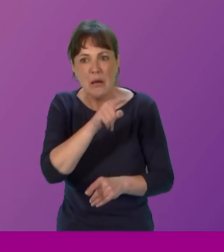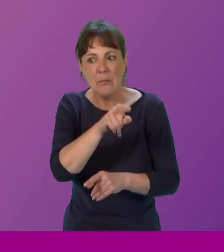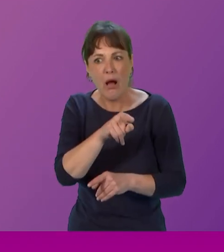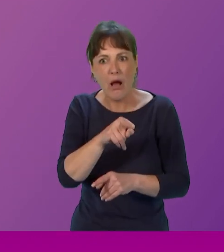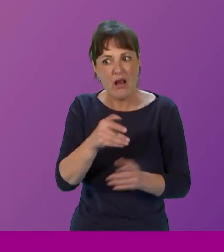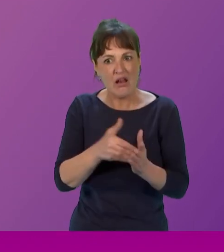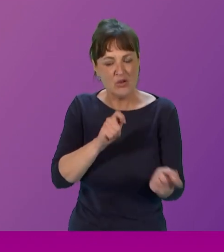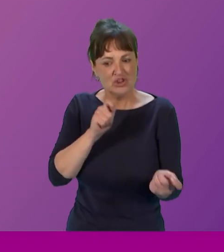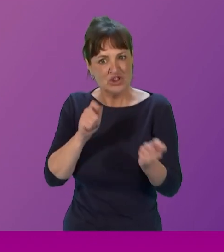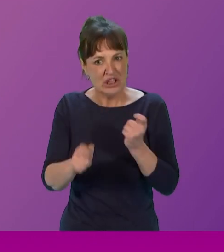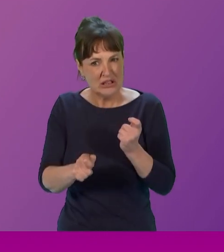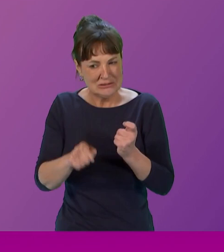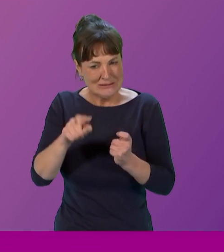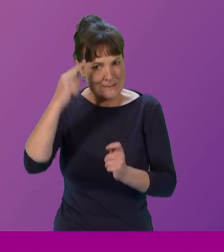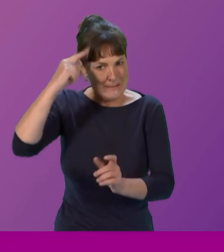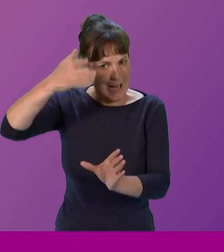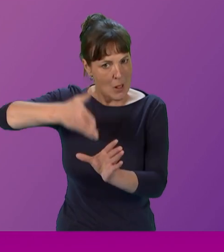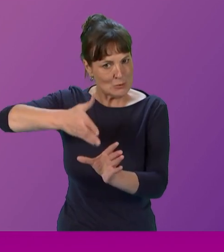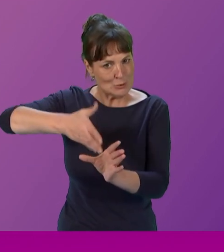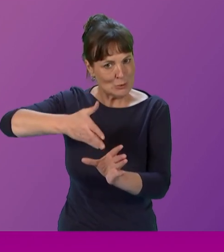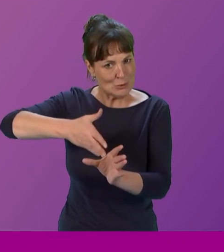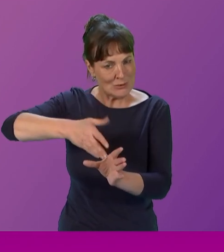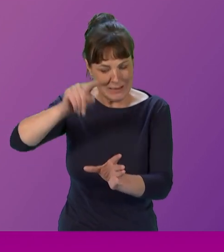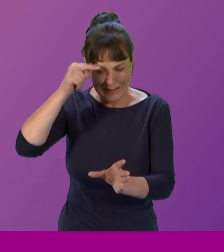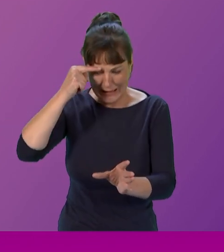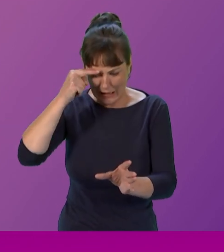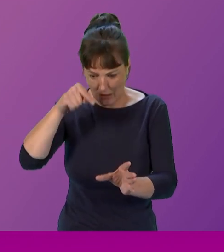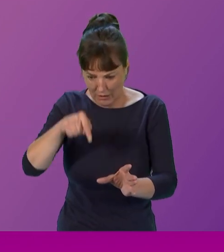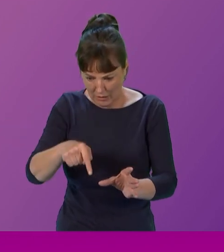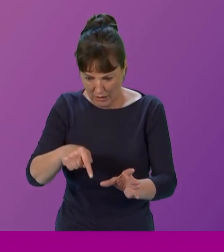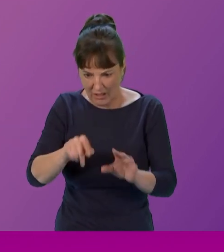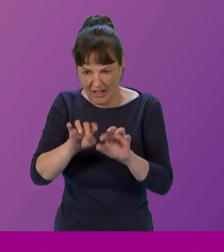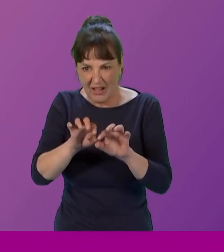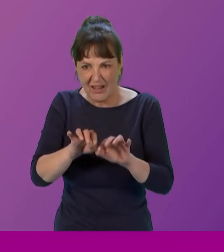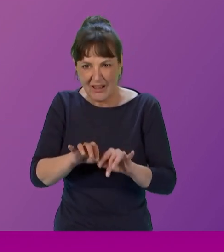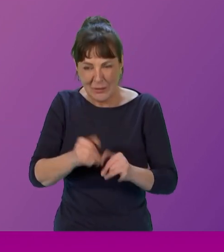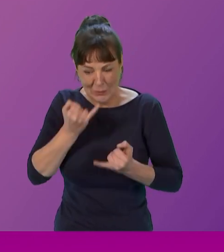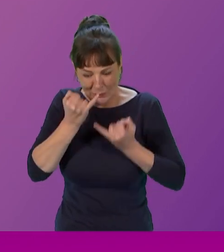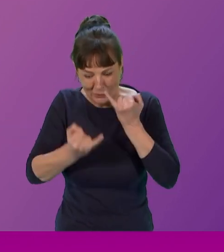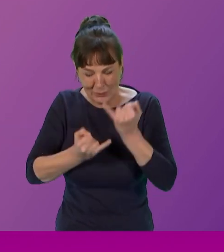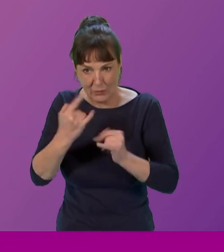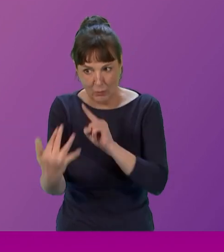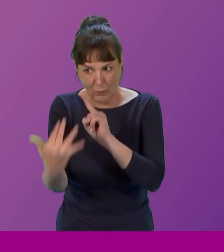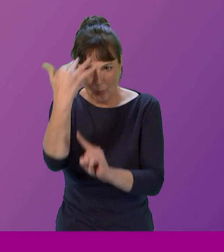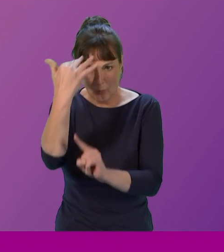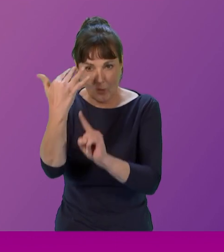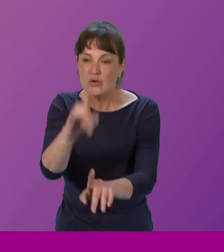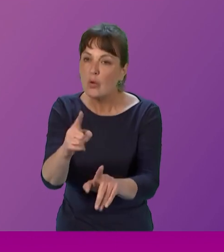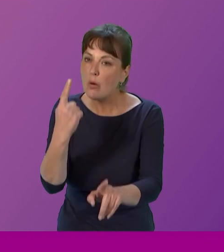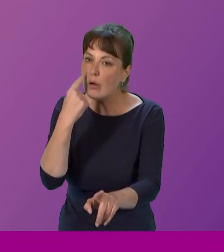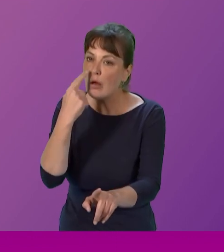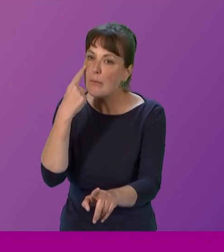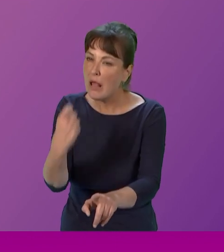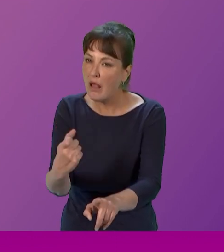couldn't do with us. They can reach in to your mind. So please be aware of the fact that they're trying to isolate you. But keep talking. Keep that